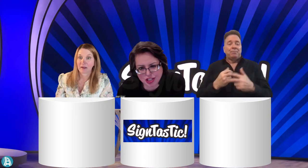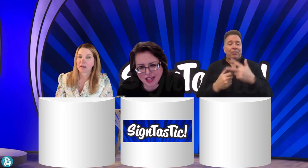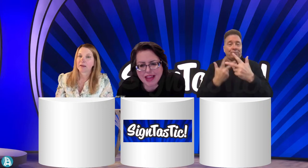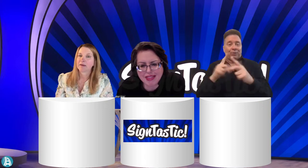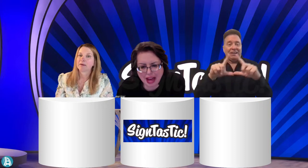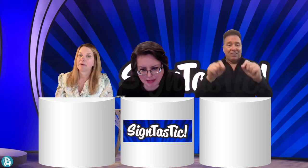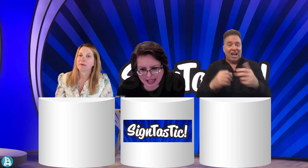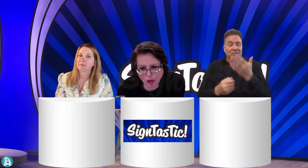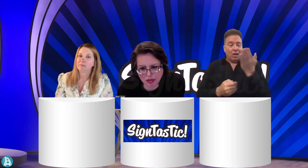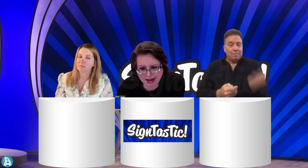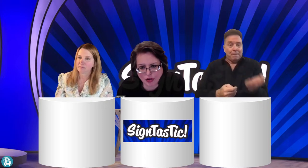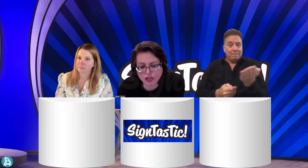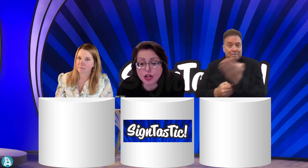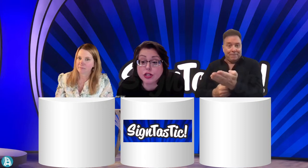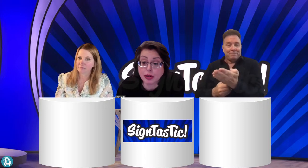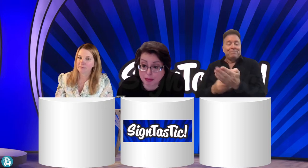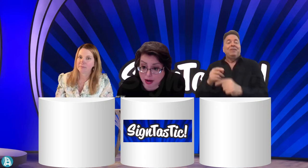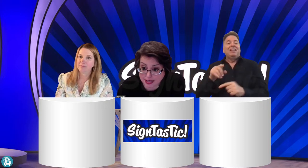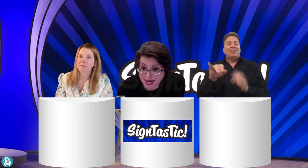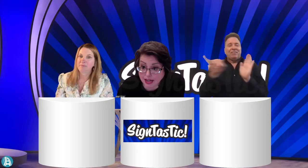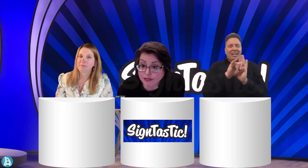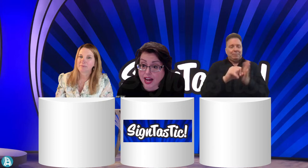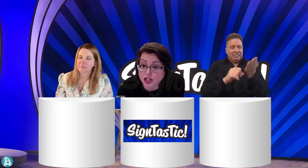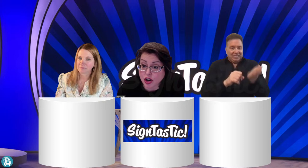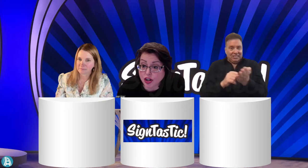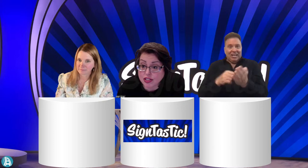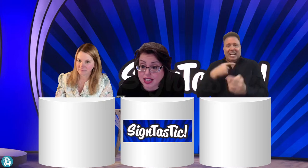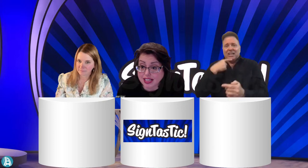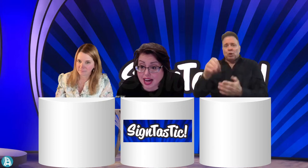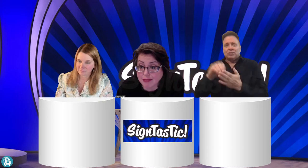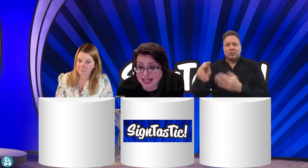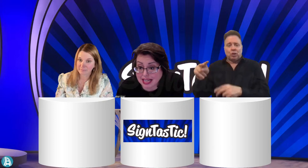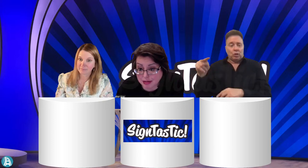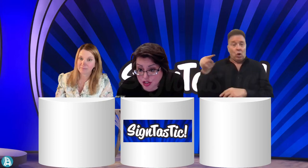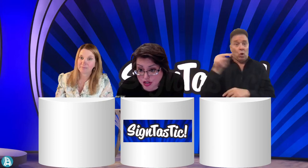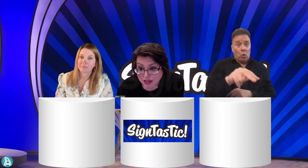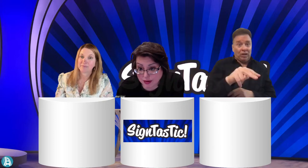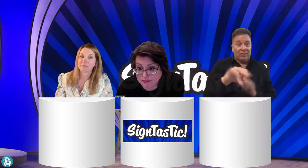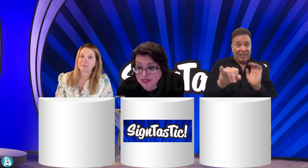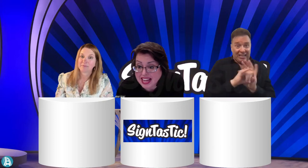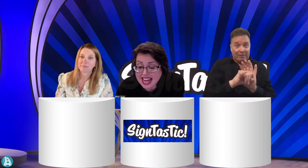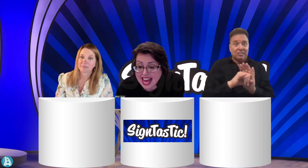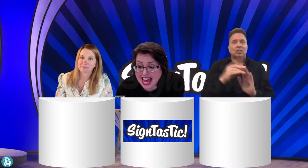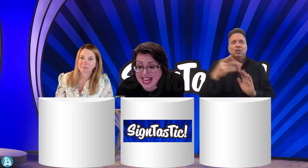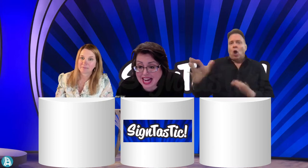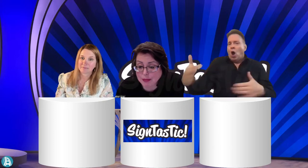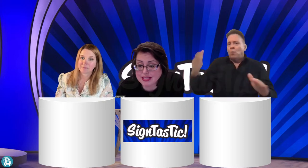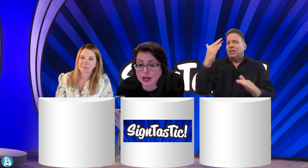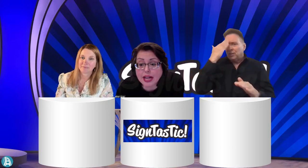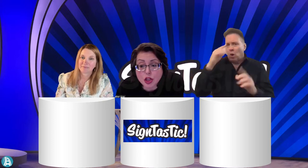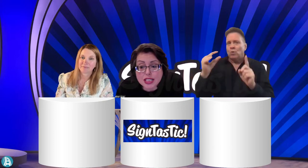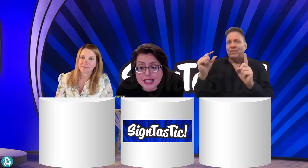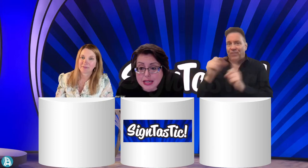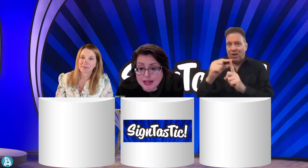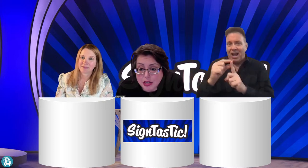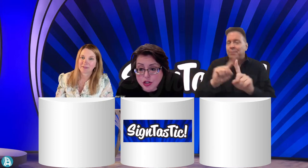that might help them out. So I bought a stack of flashcards and I made images on them and I would say, okay, look at this image.